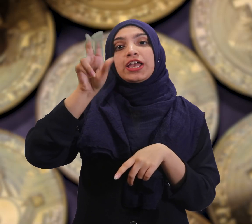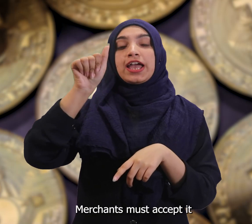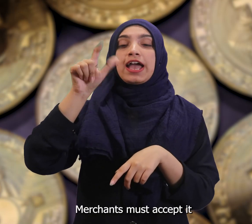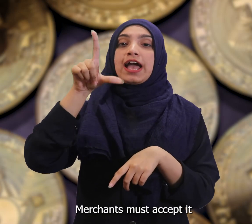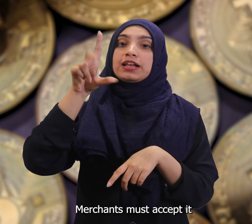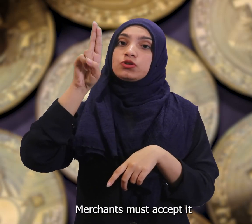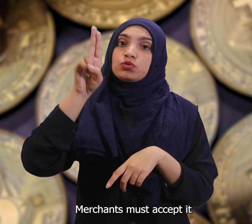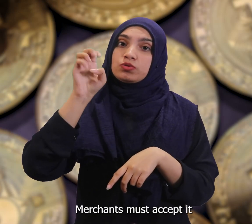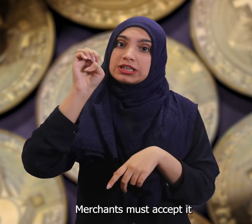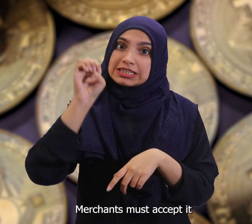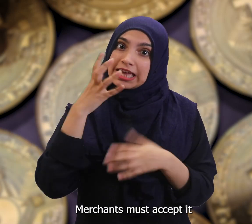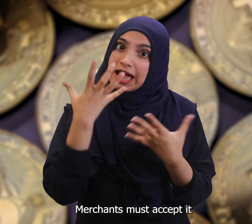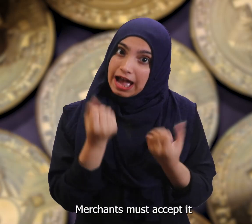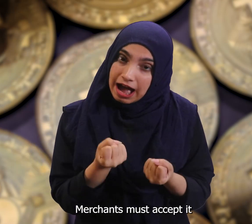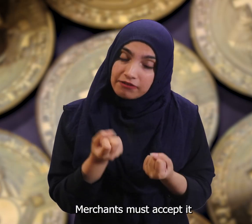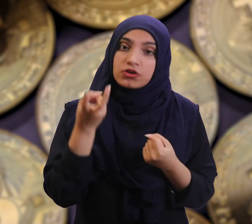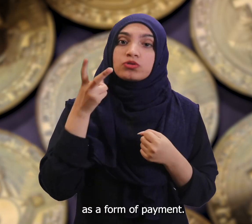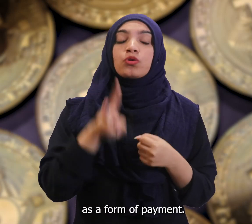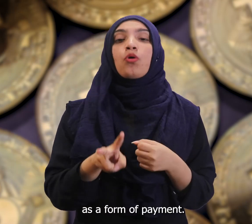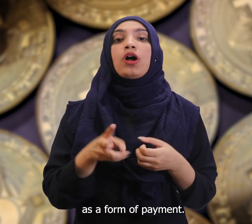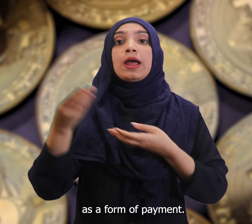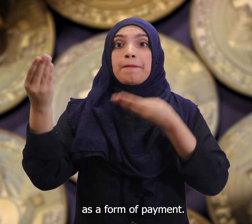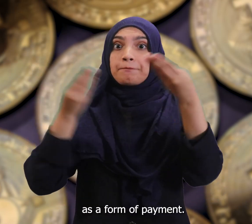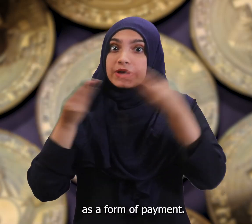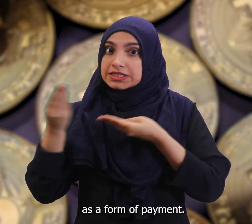Merchants must accept it as a form of payment.